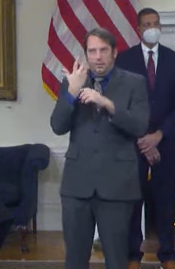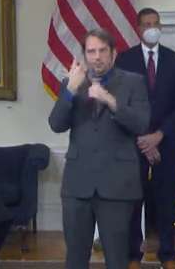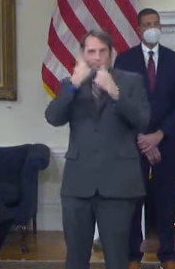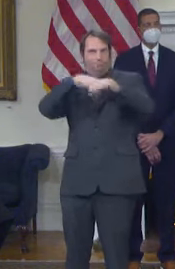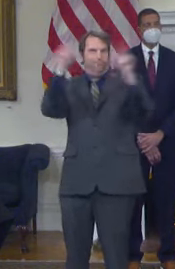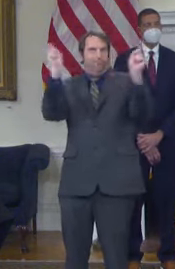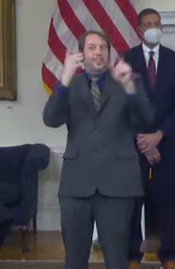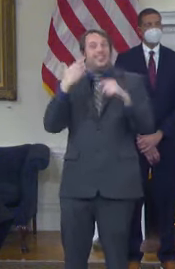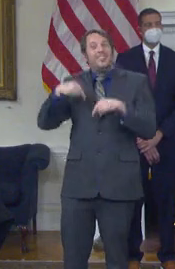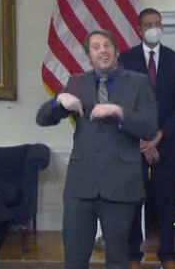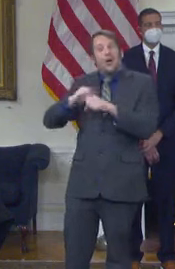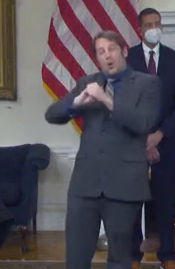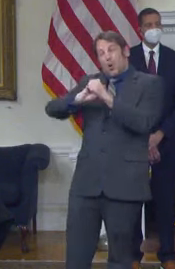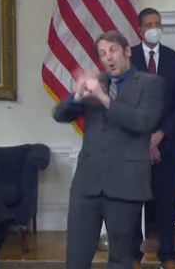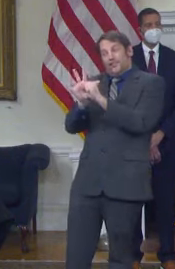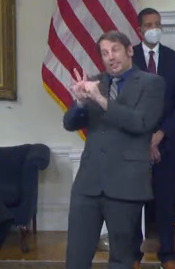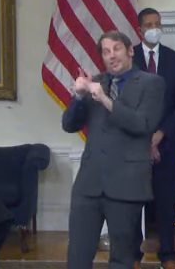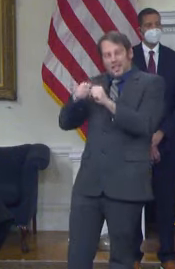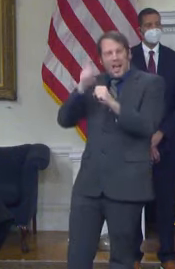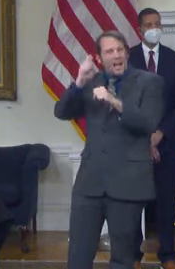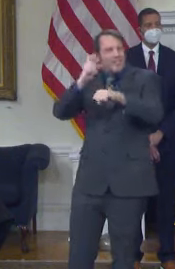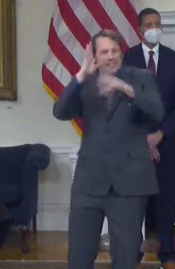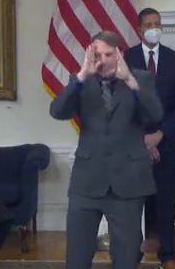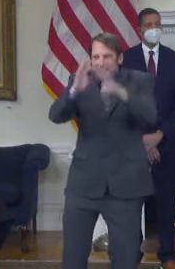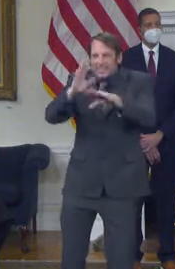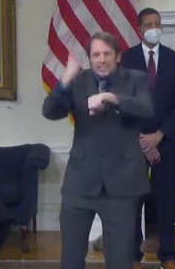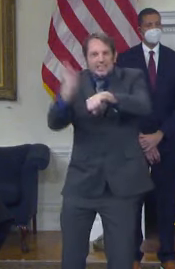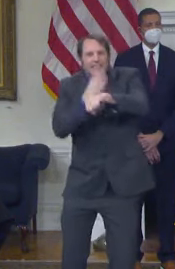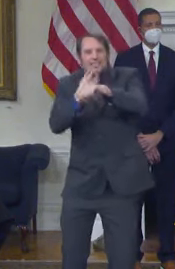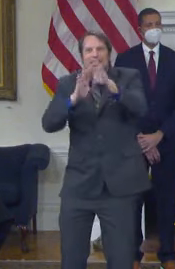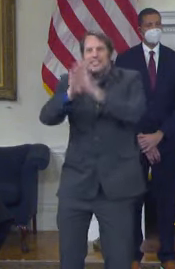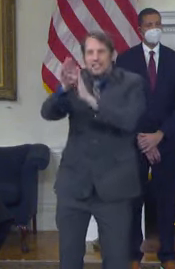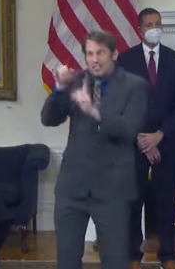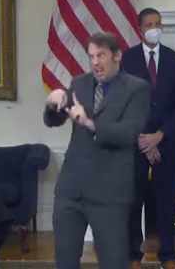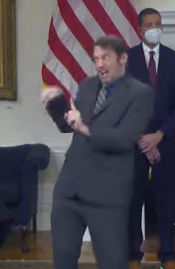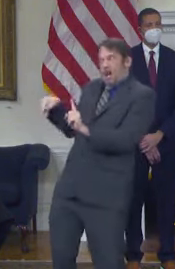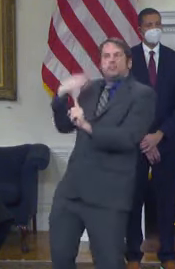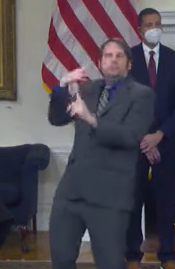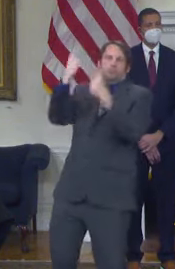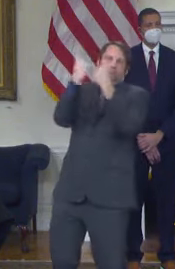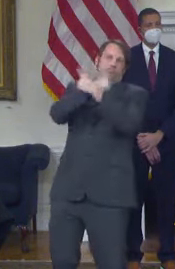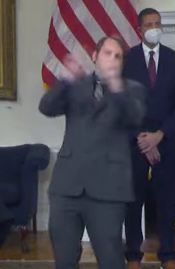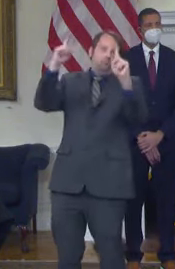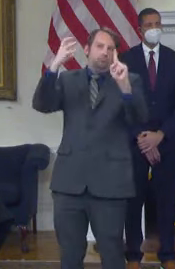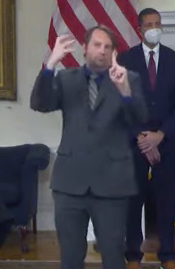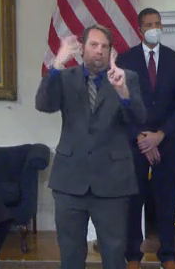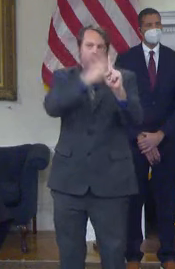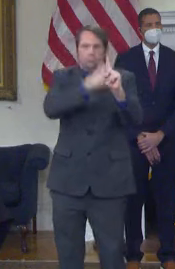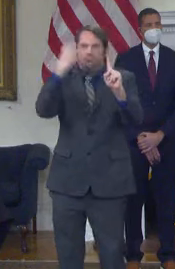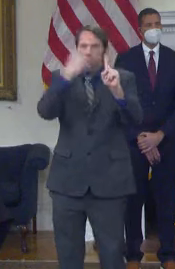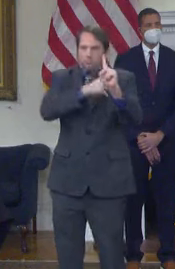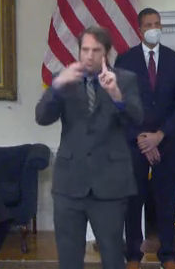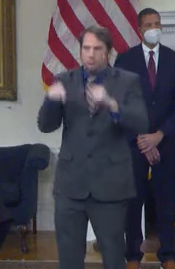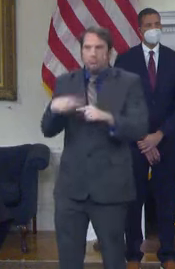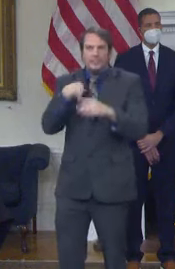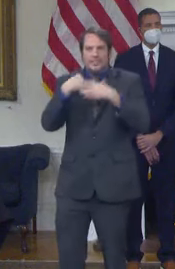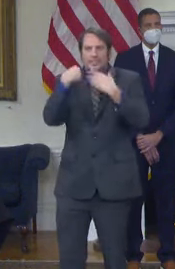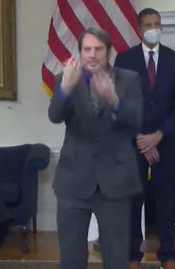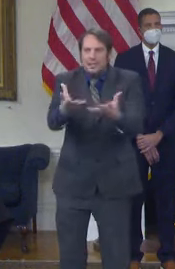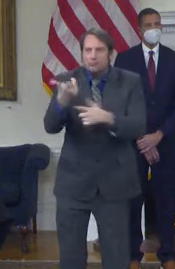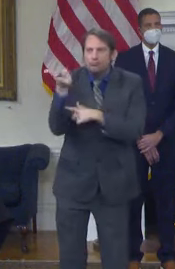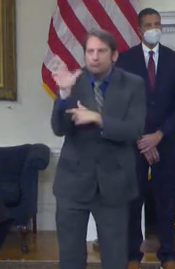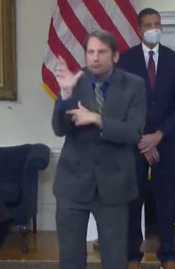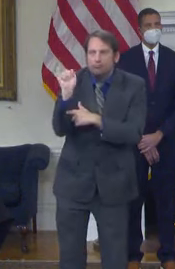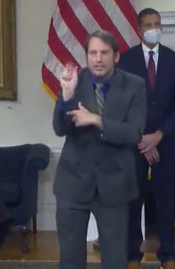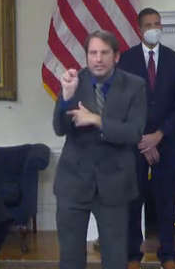had an overwhelming response to the program, awarding grants to businesses in nearly every single jurisdiction. And this bill